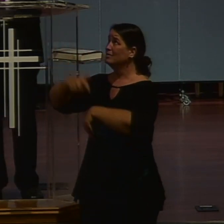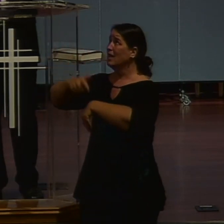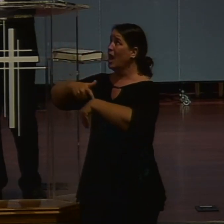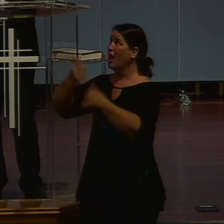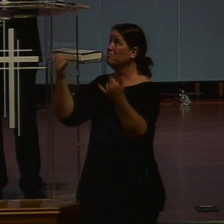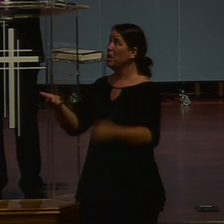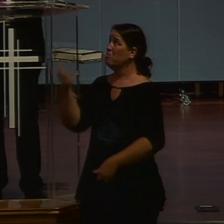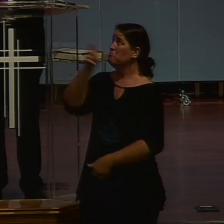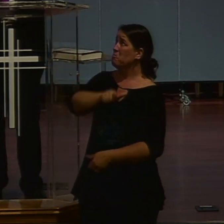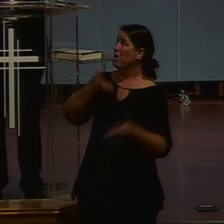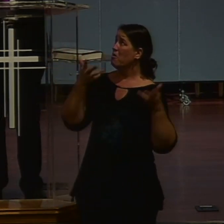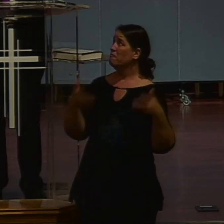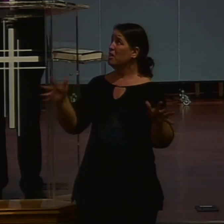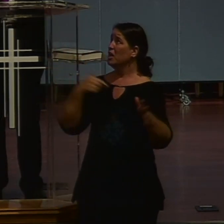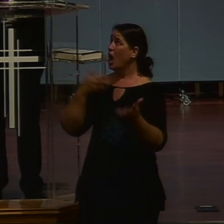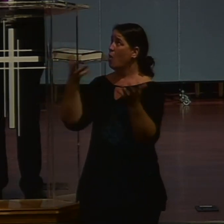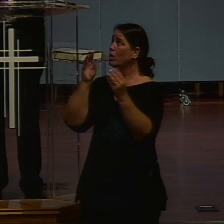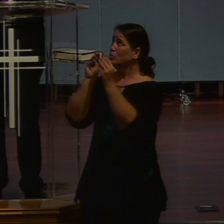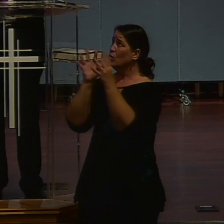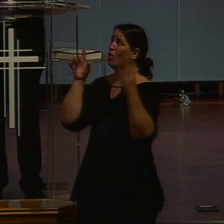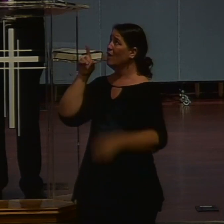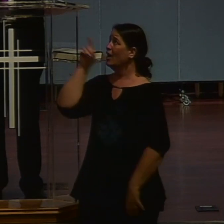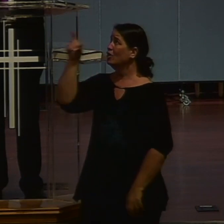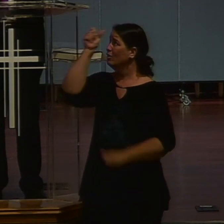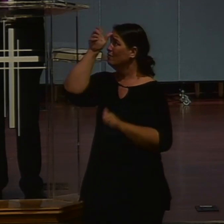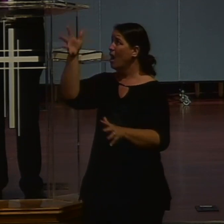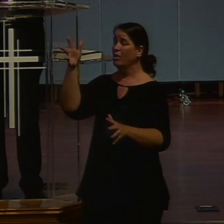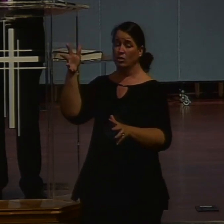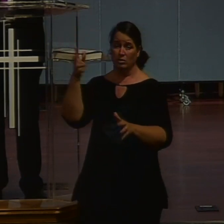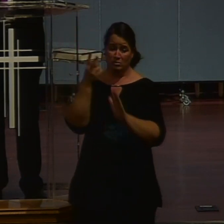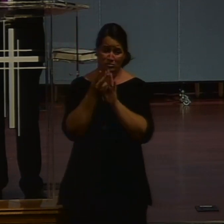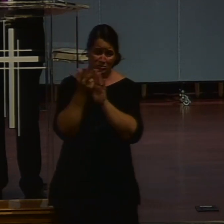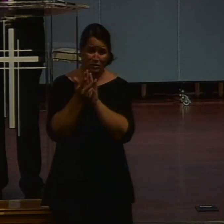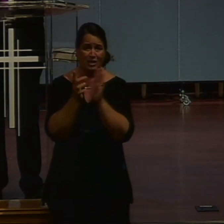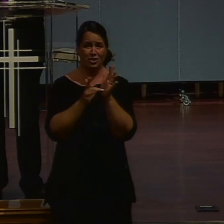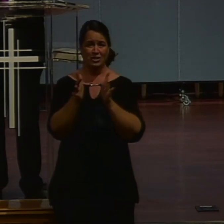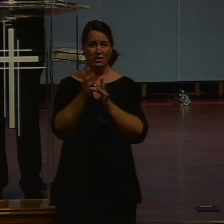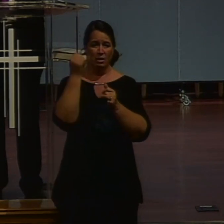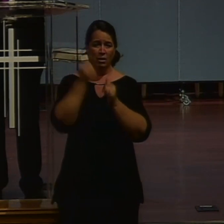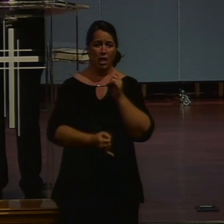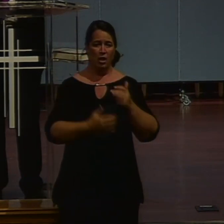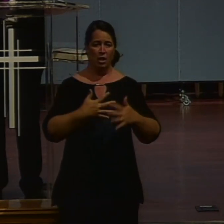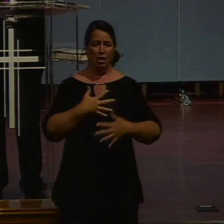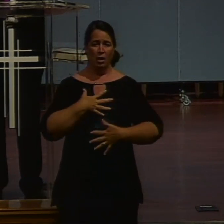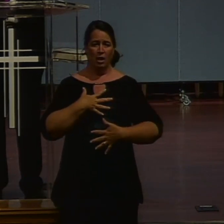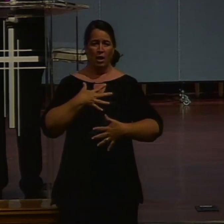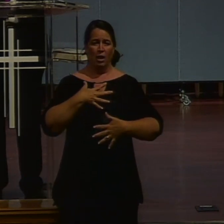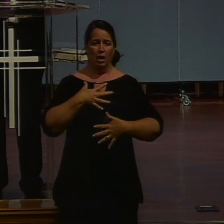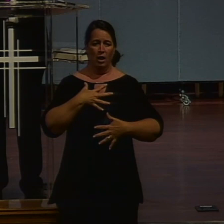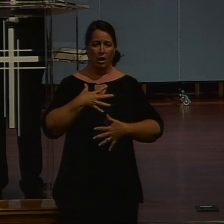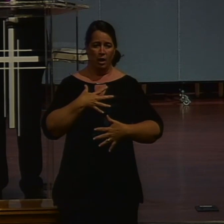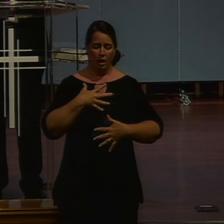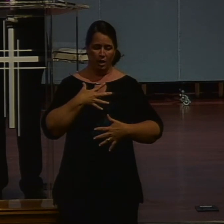Glorify the son. Thy son may also glorify thee. And then. In just a few hours. Jesus. On his actual finish of his